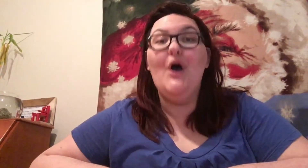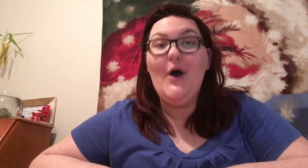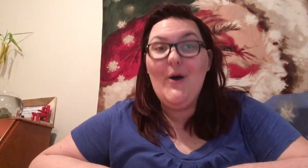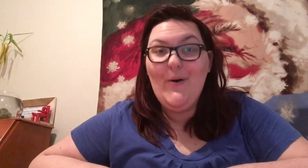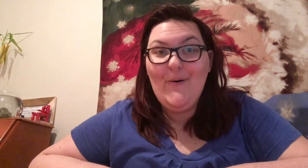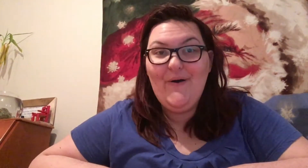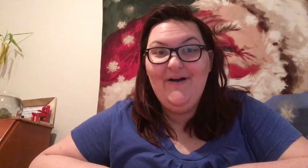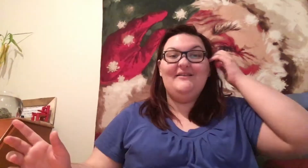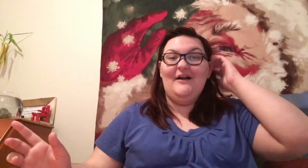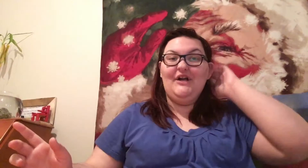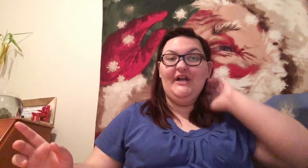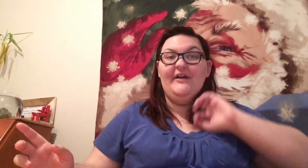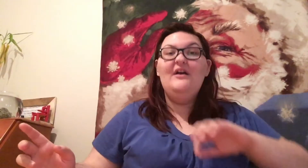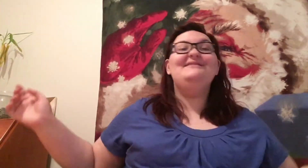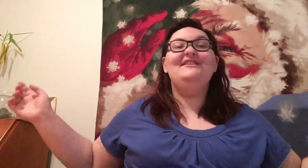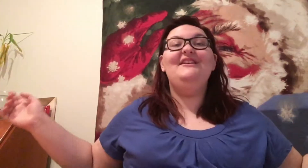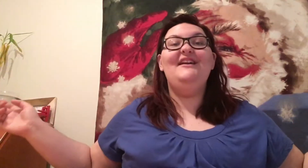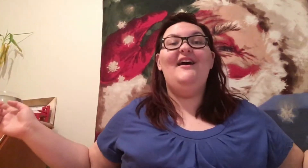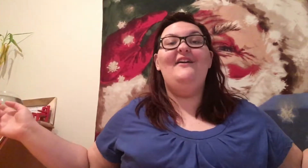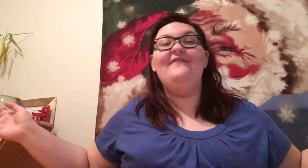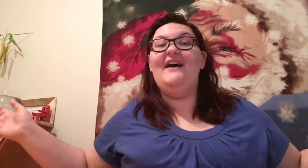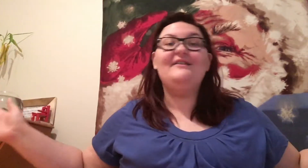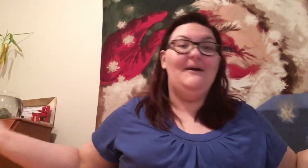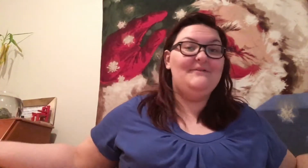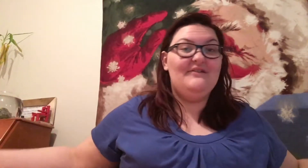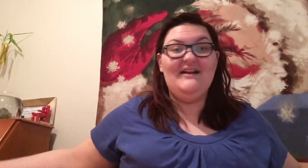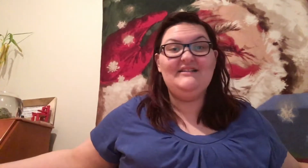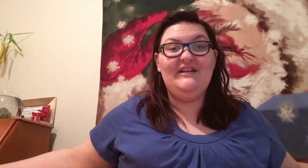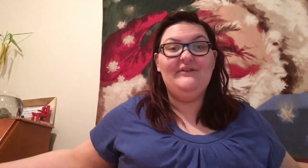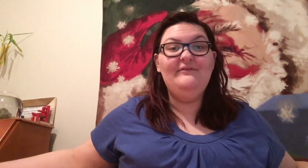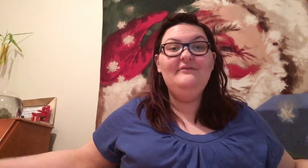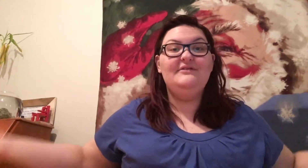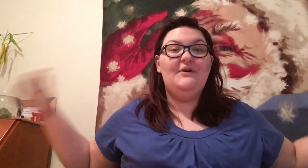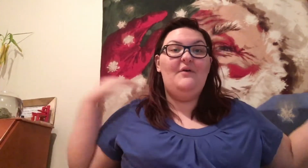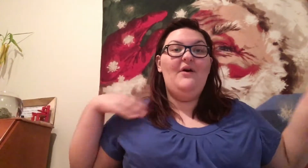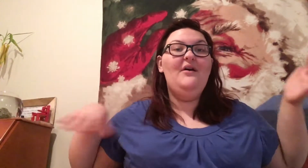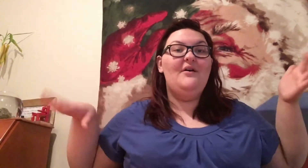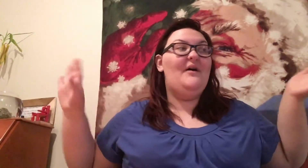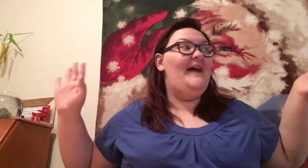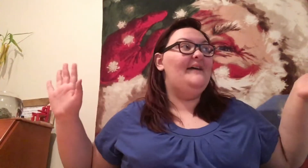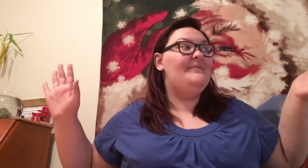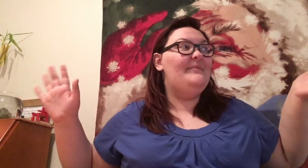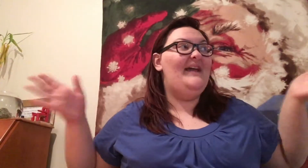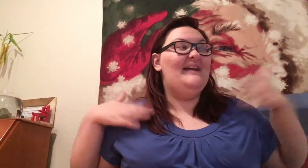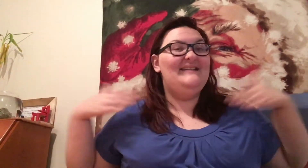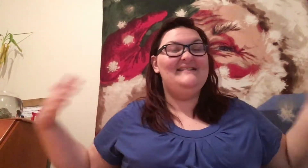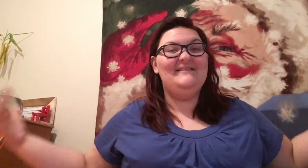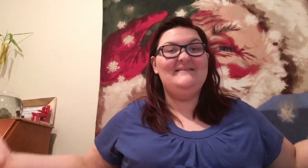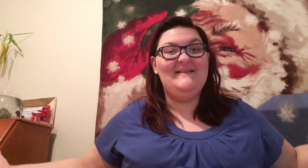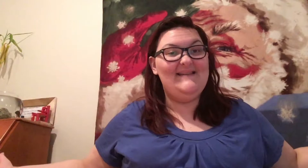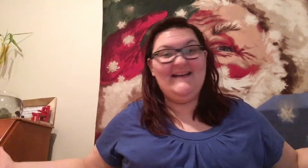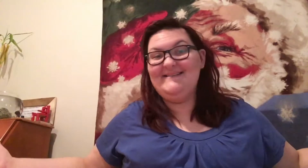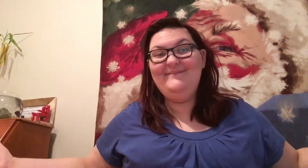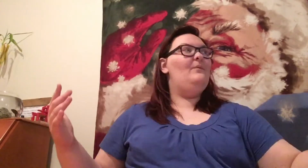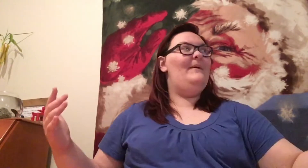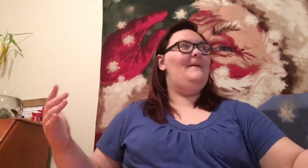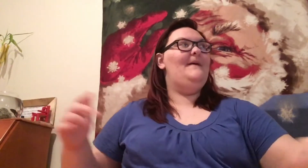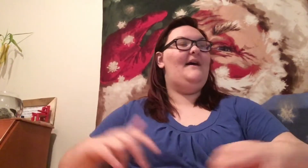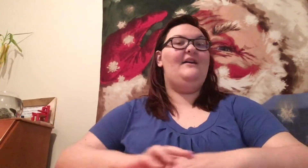No. He's not going to. He's not going to have that come to the rescue. So, I had to put my acting skills to the test. When I